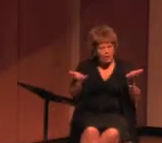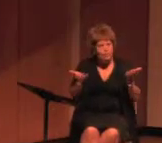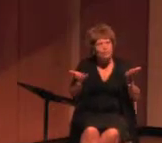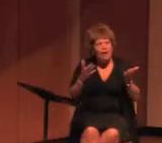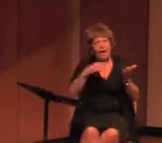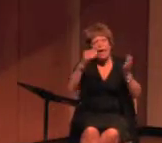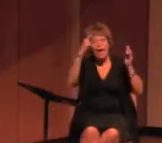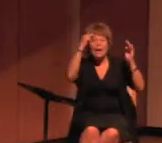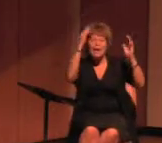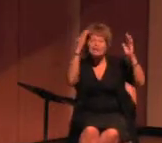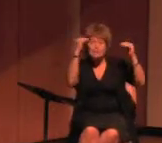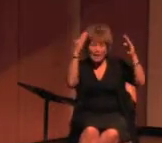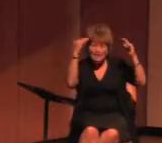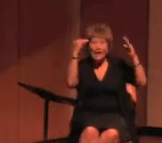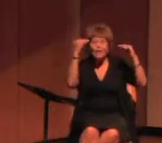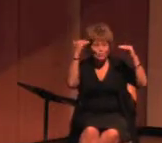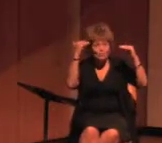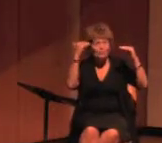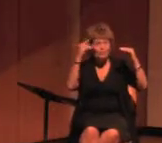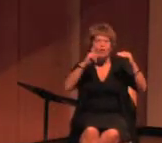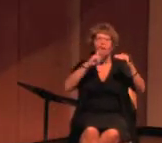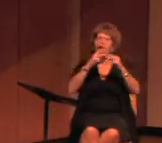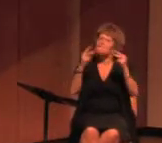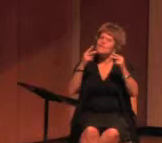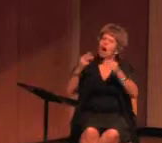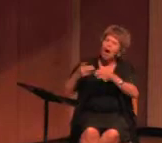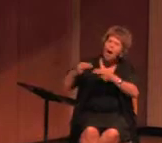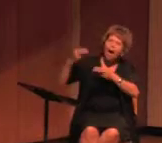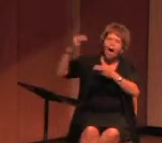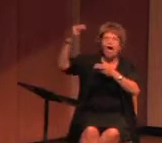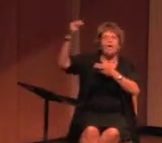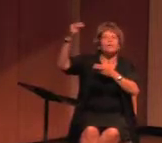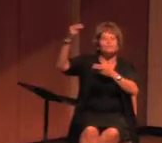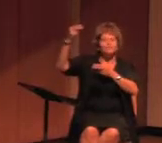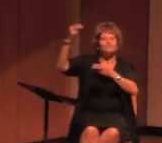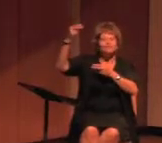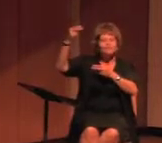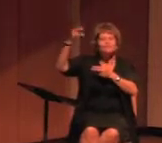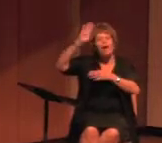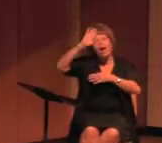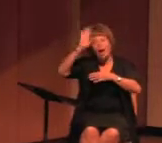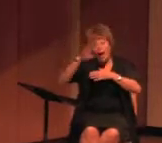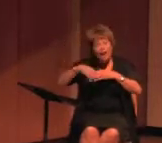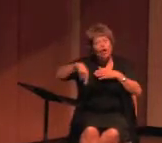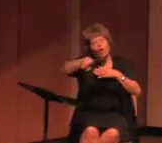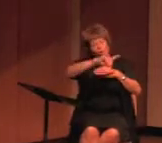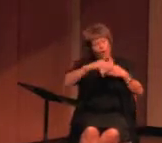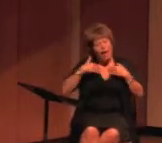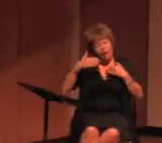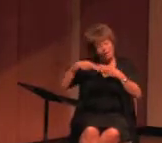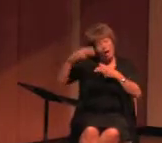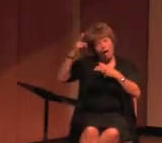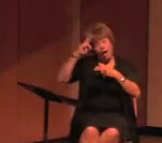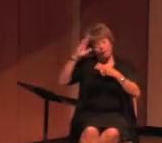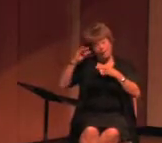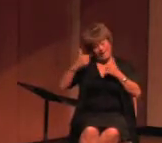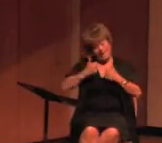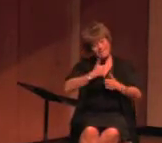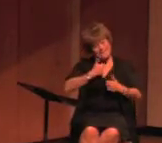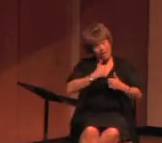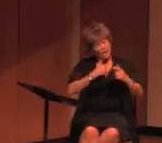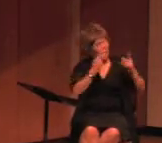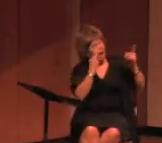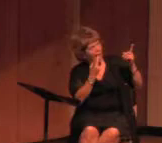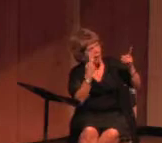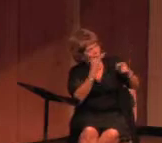the expectations of you are high, very high. I know you have high expectations of your own soul. I